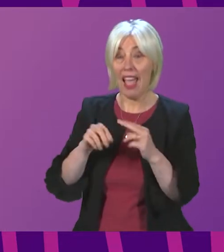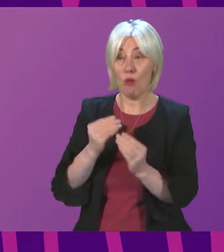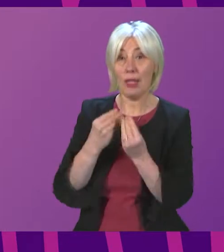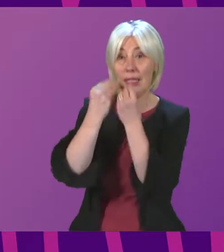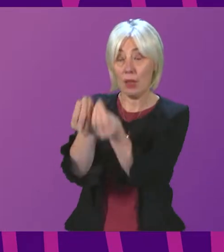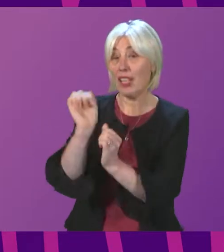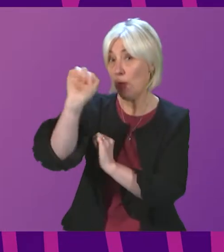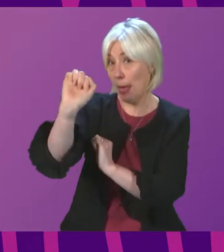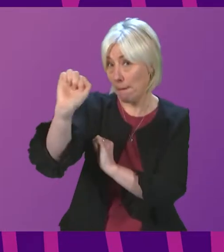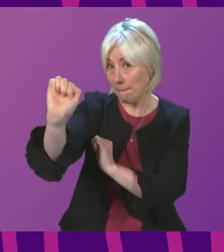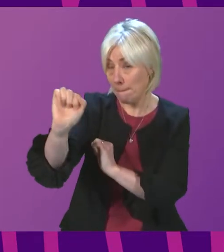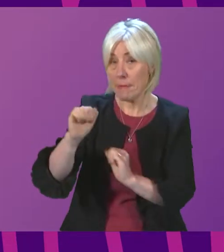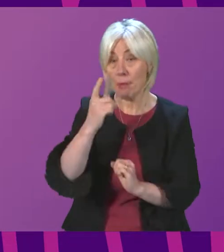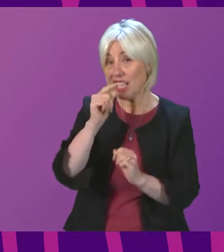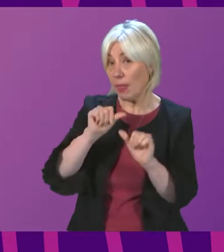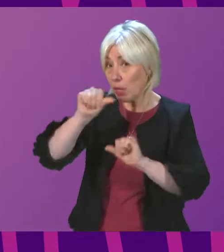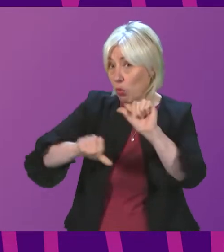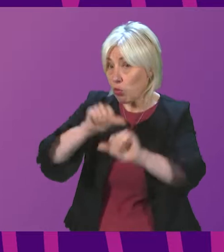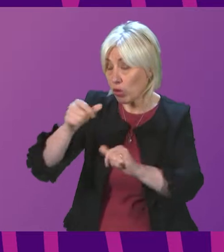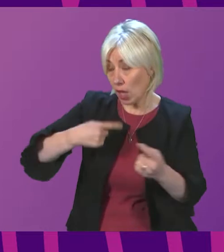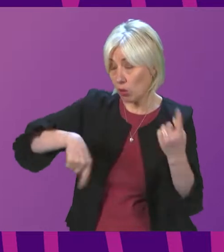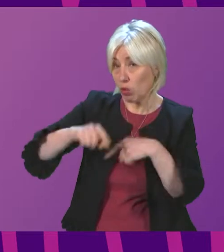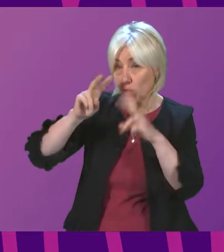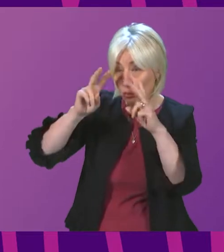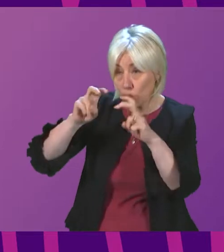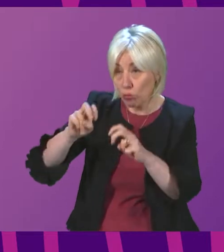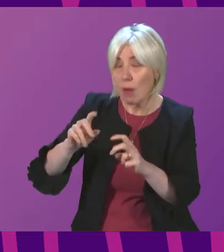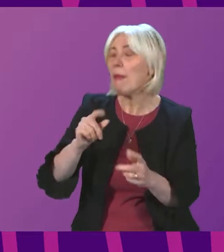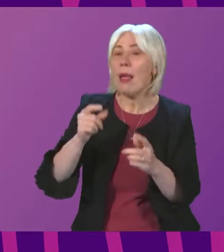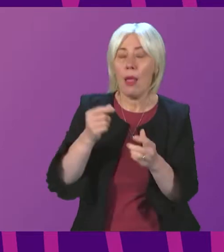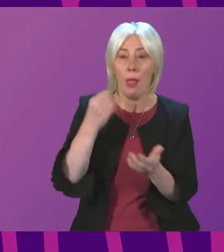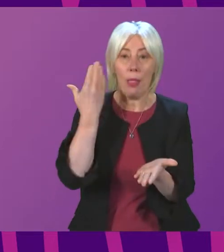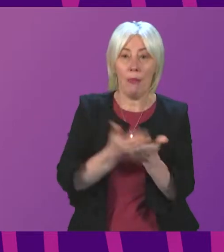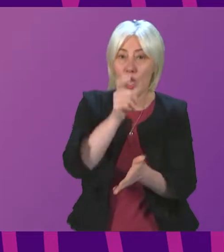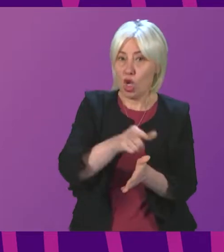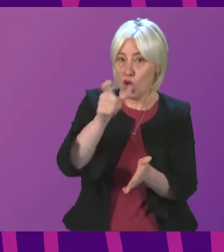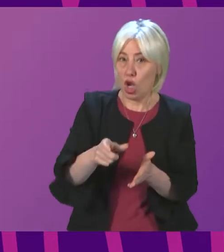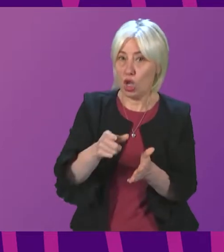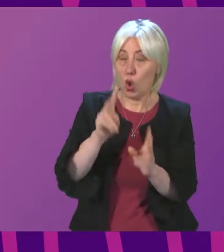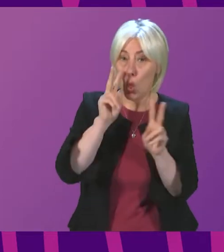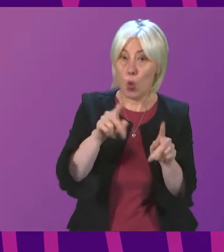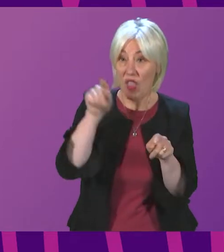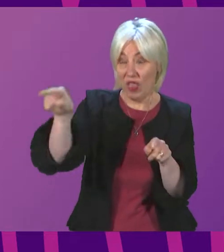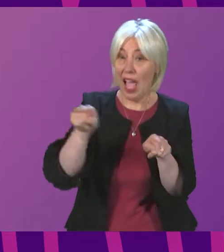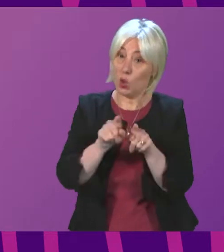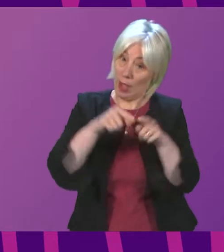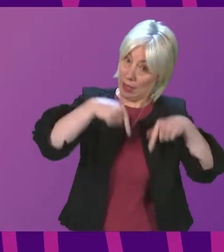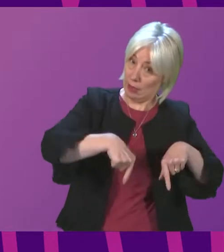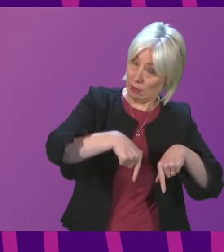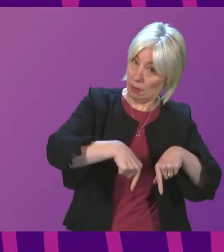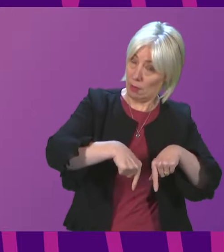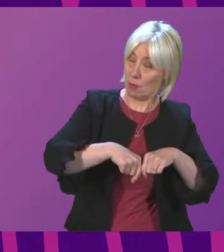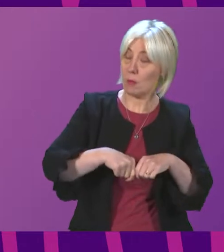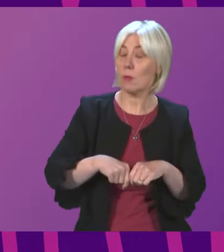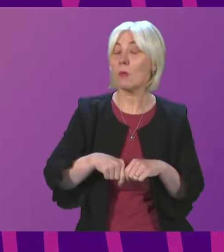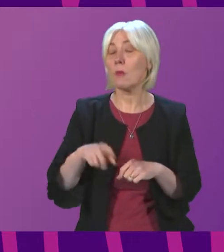and that might be a process that's worth exploring for the petitioners in addition to this committee but also um i do wonder it's